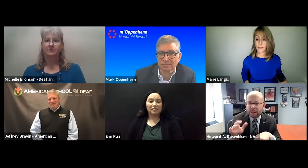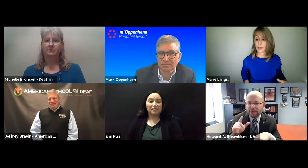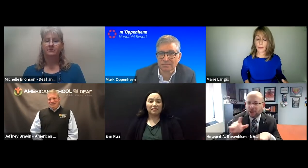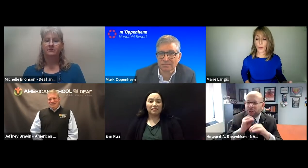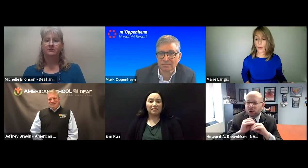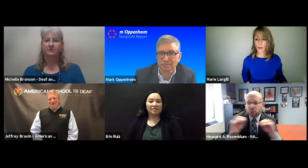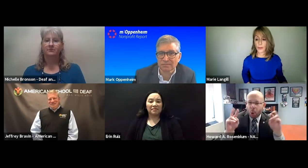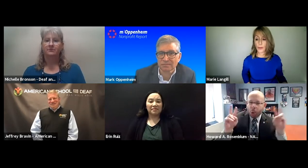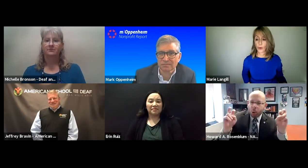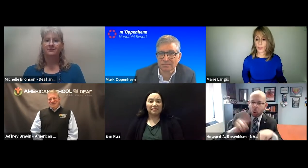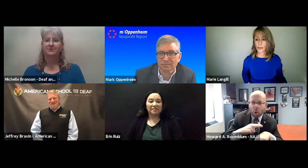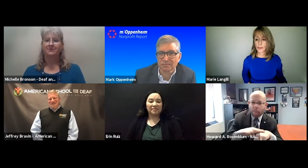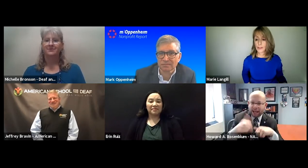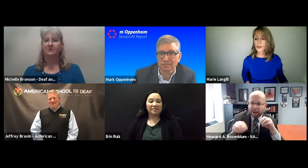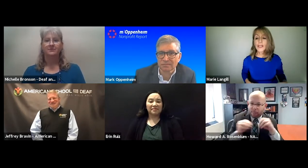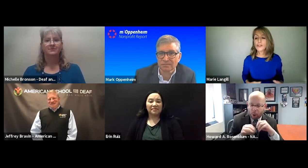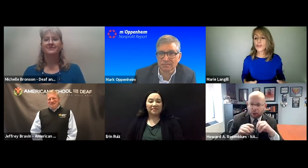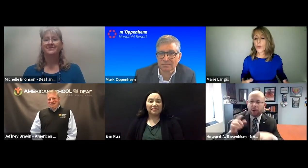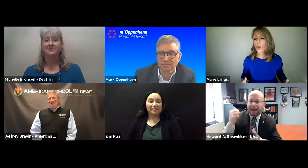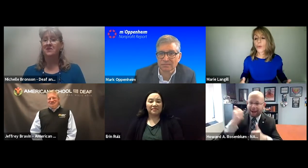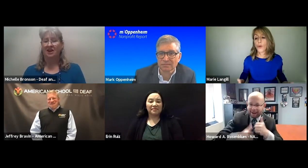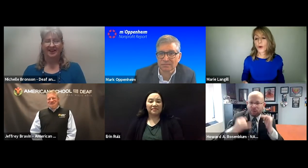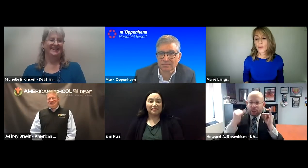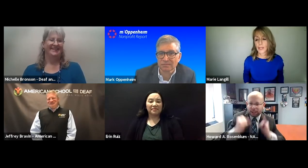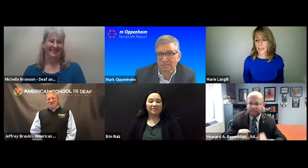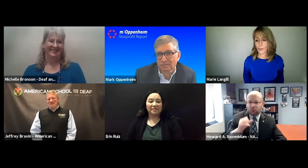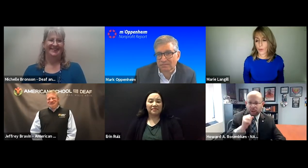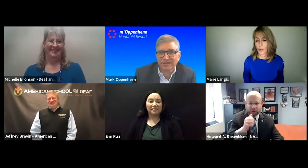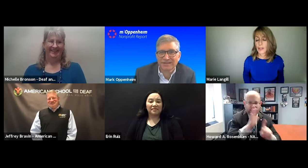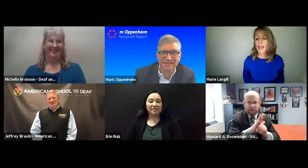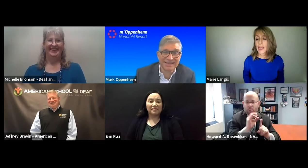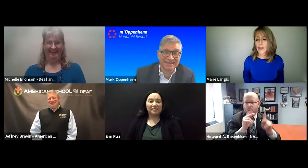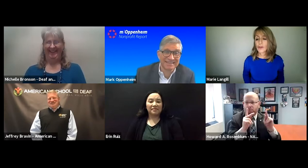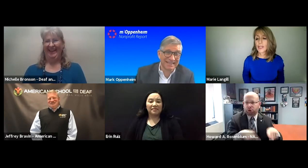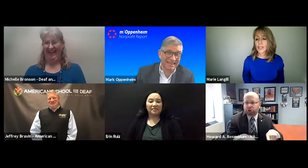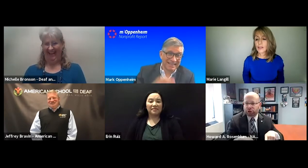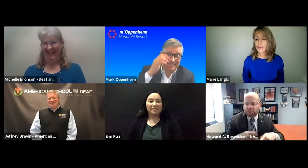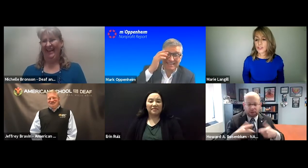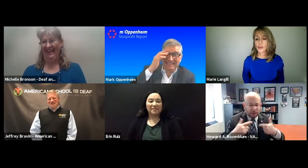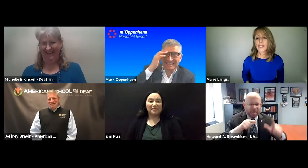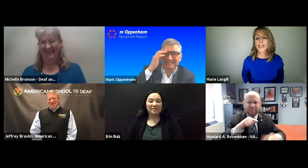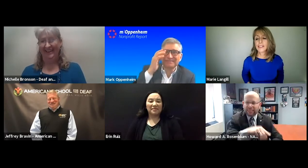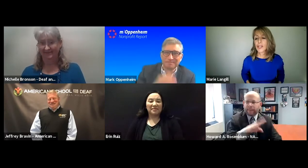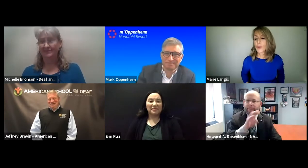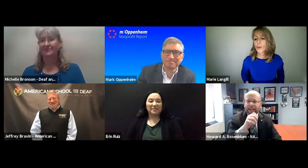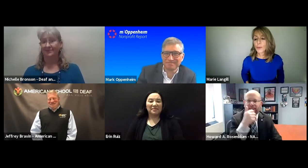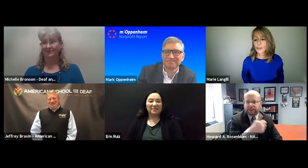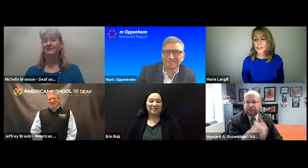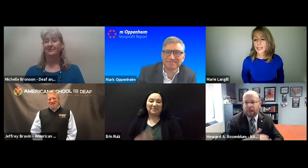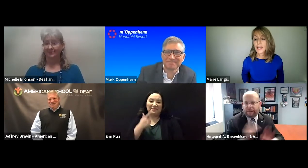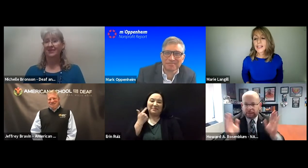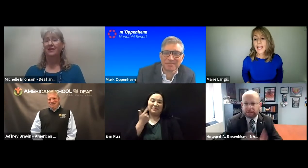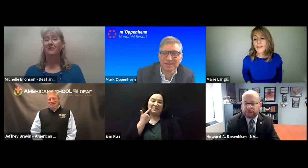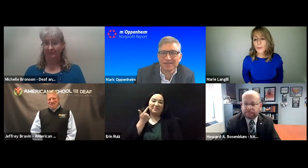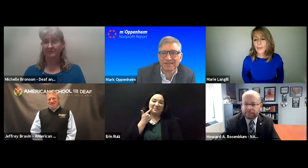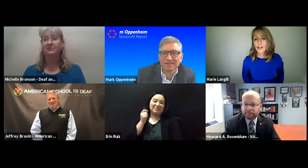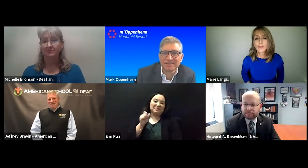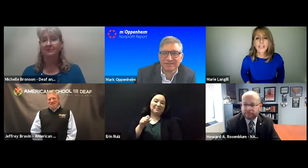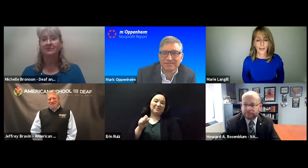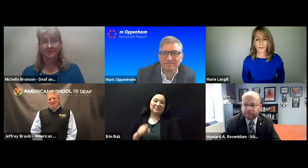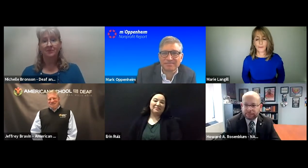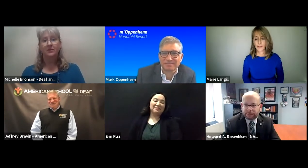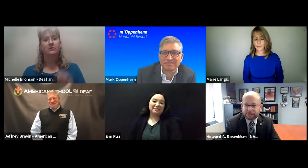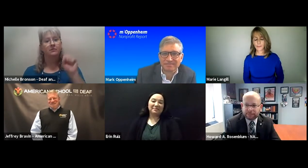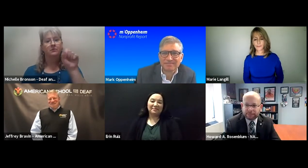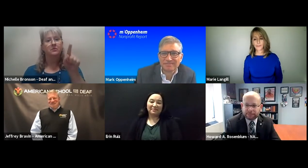to become quote normal. There is no quote normal anymore. Every individual is their own person. Let them be